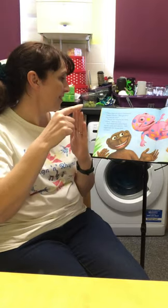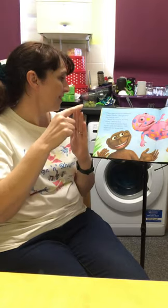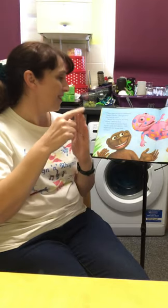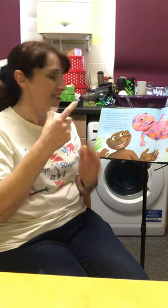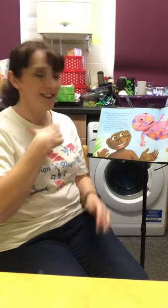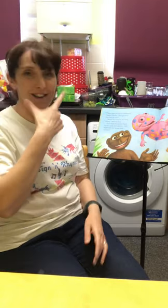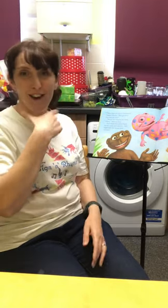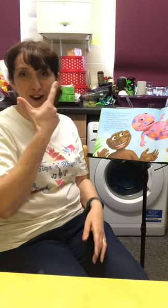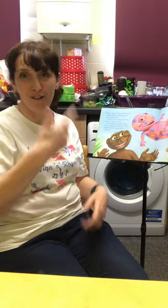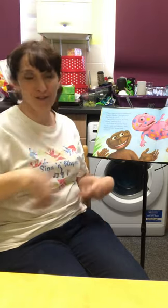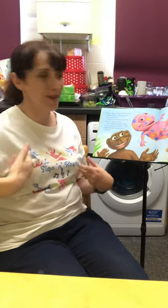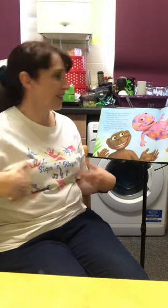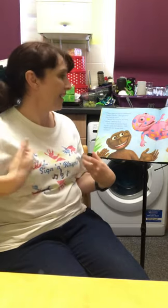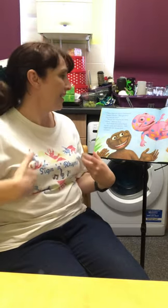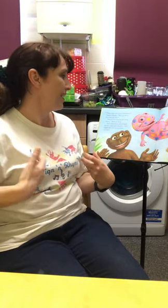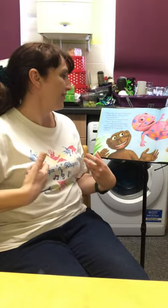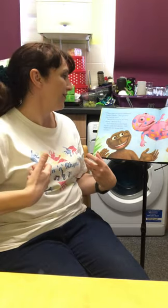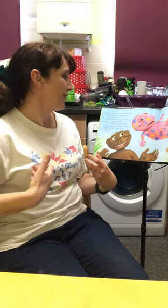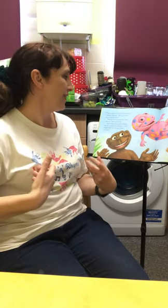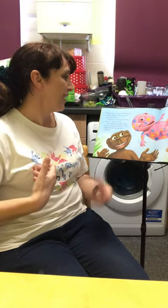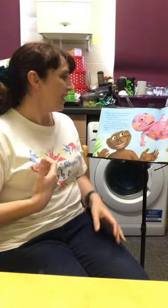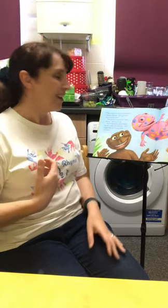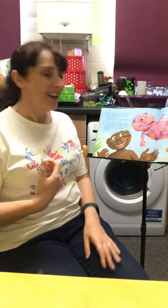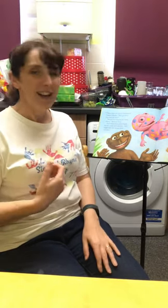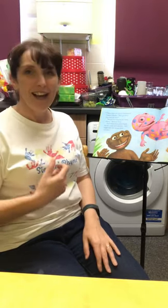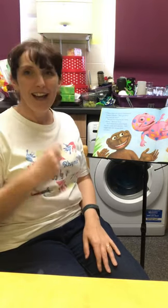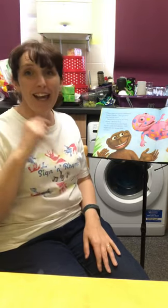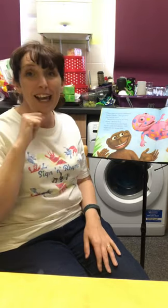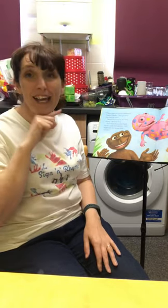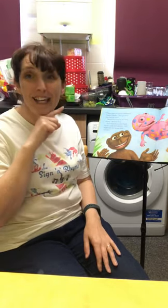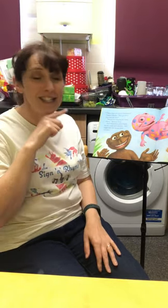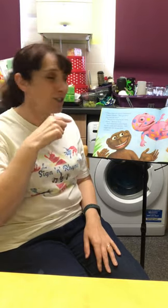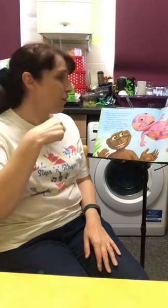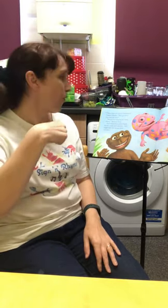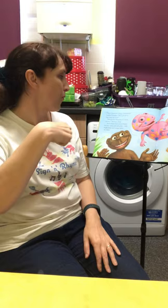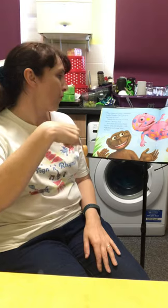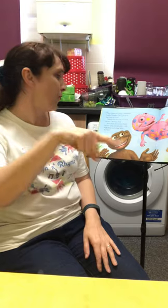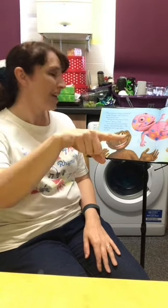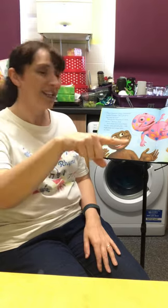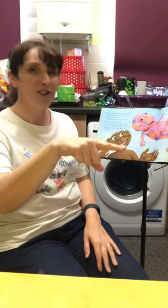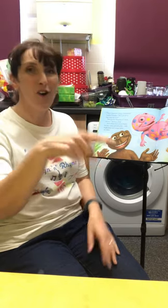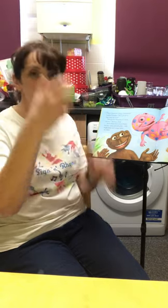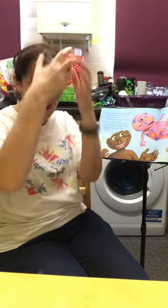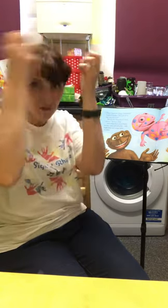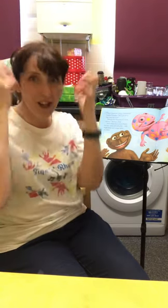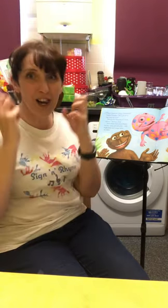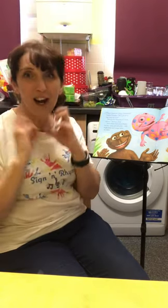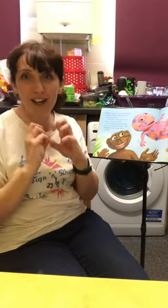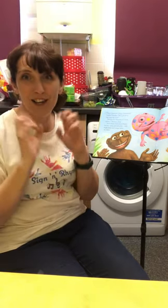laughed Monkey. He's got rid of the lion. of